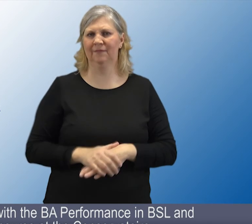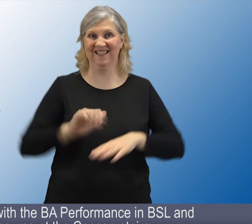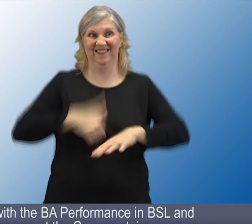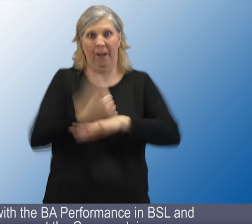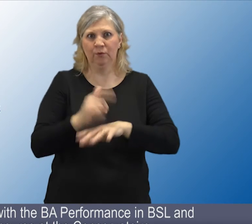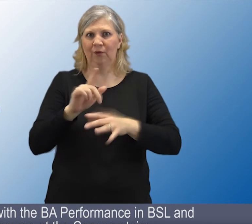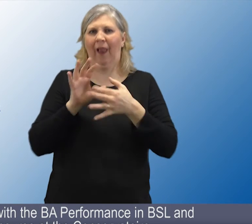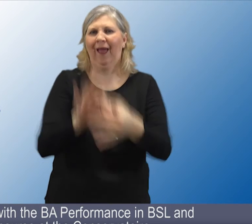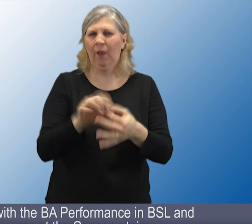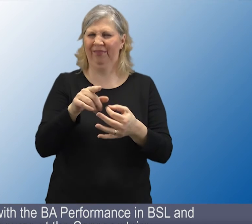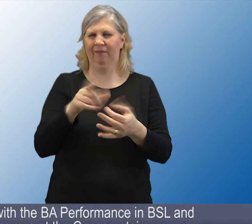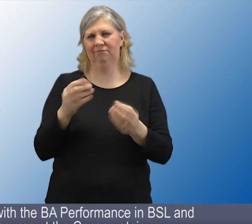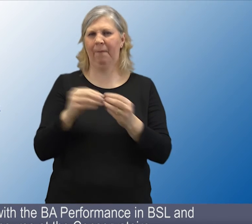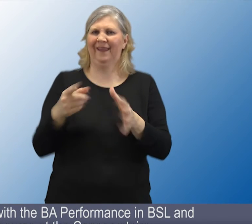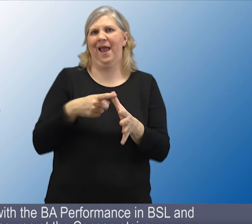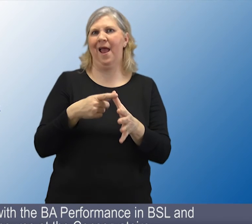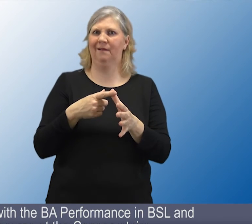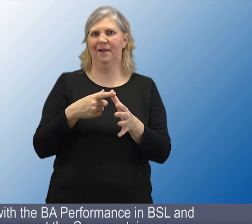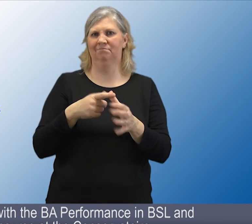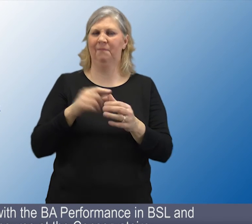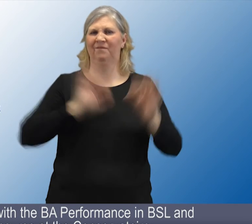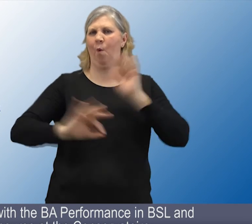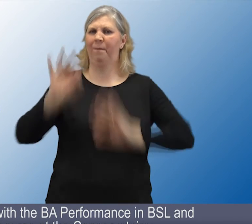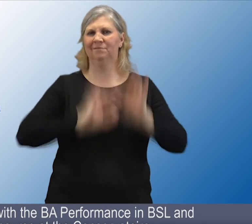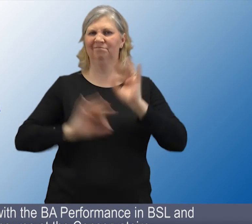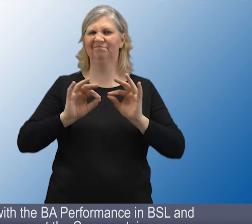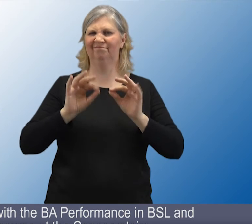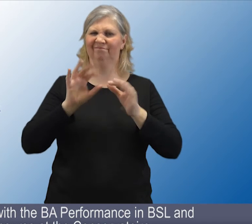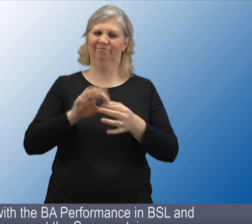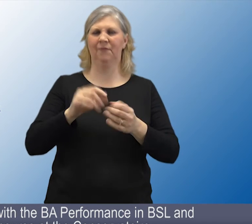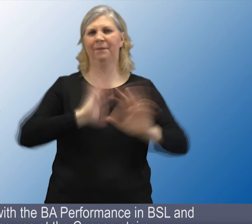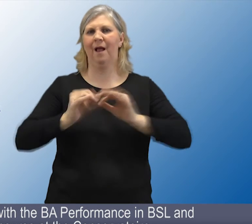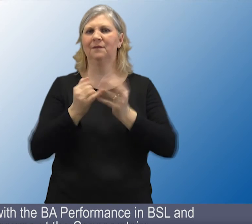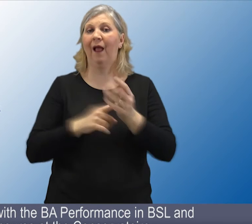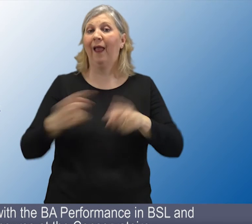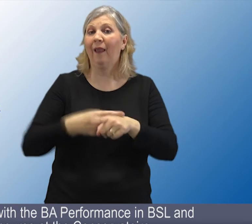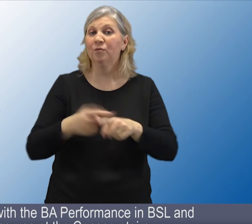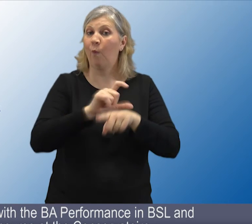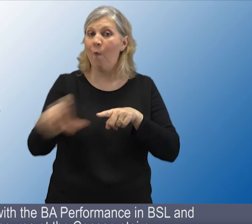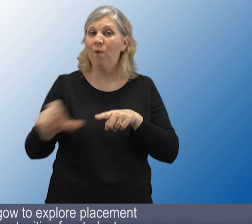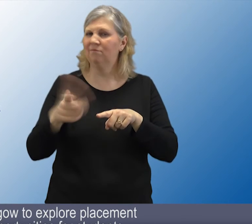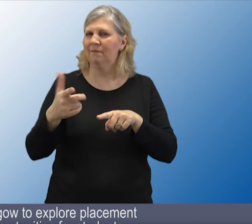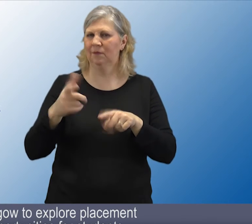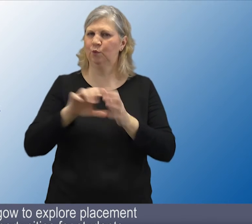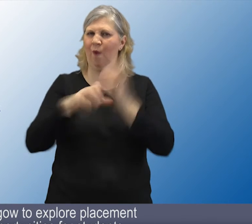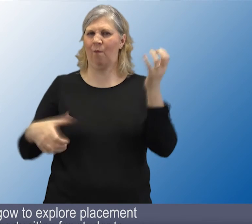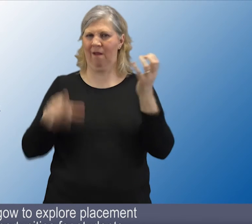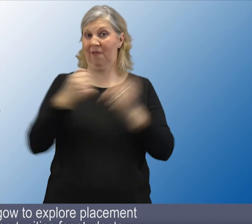Subaction, establish links with the BA performance in BSL in English course at the Conservatoire, Glasgow to explore placement